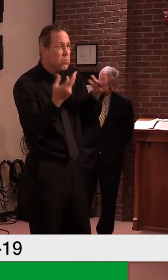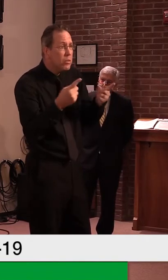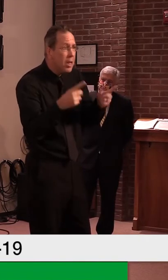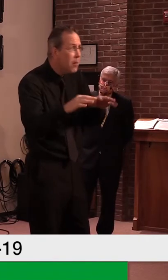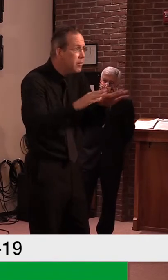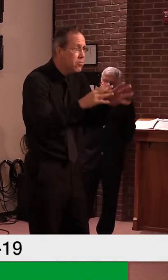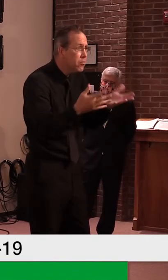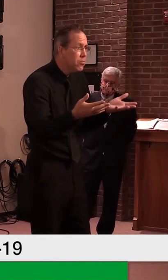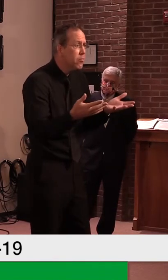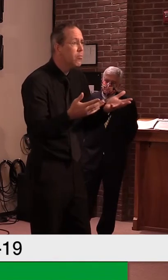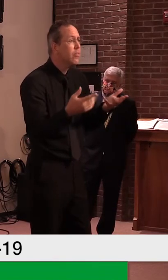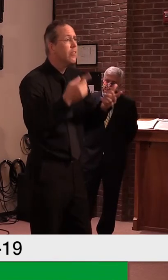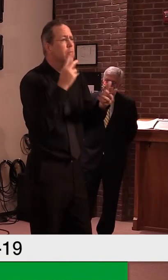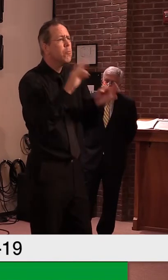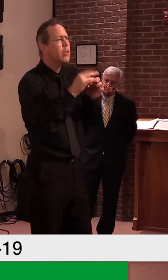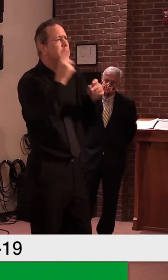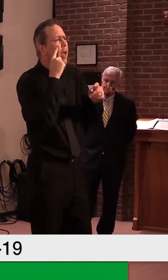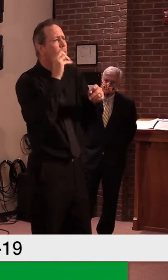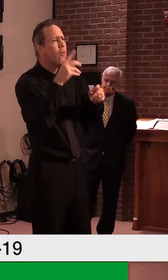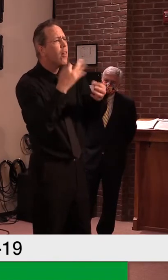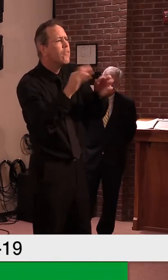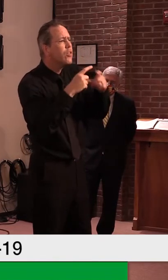uh, having them available for someone to purchase.